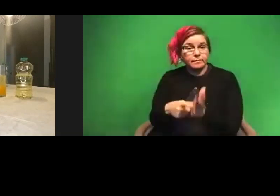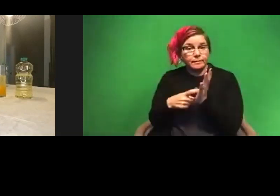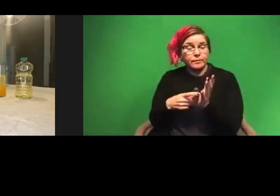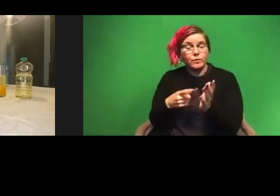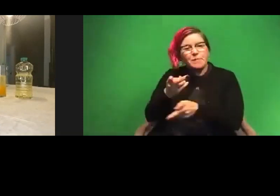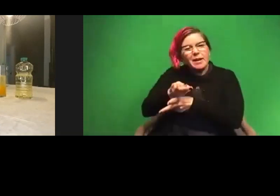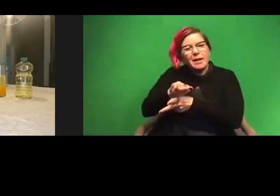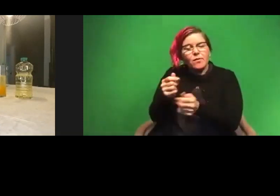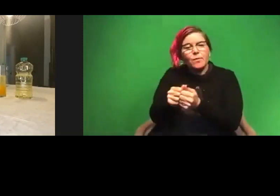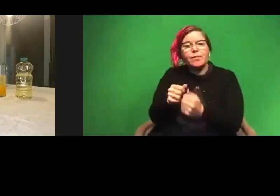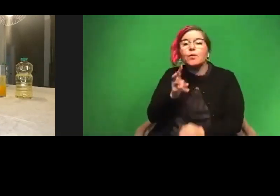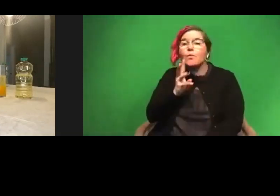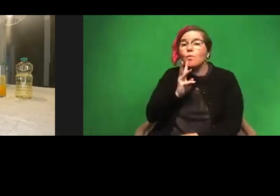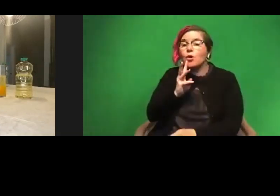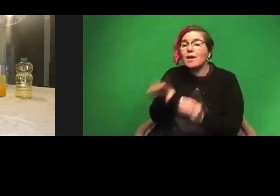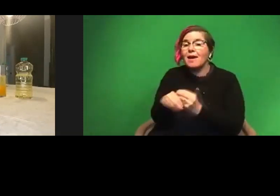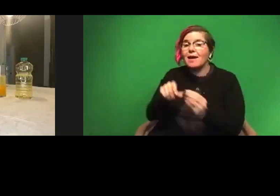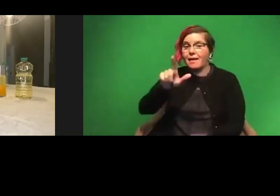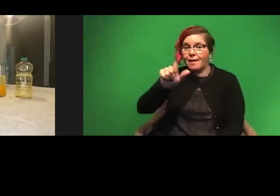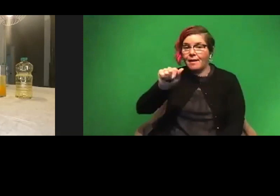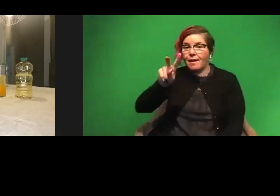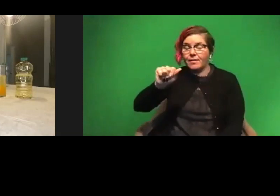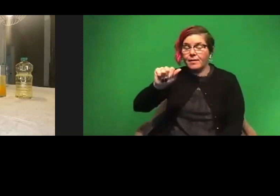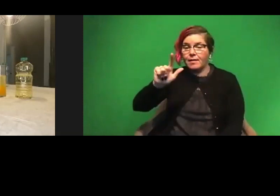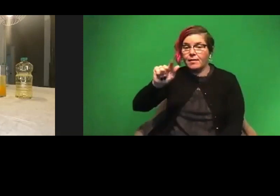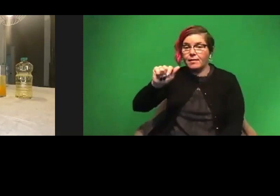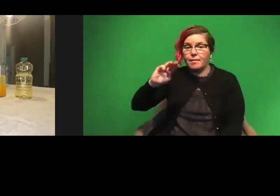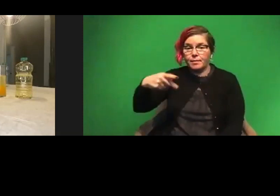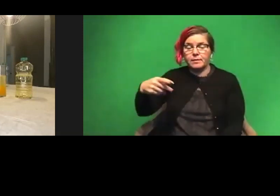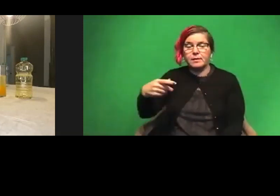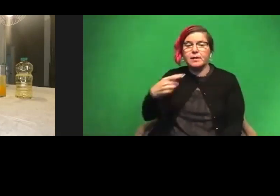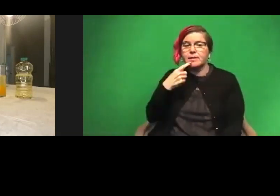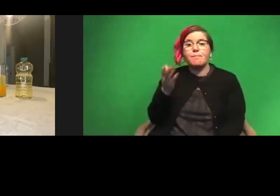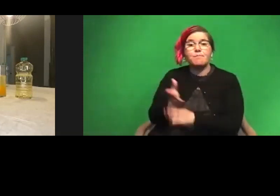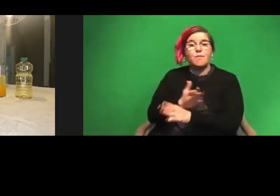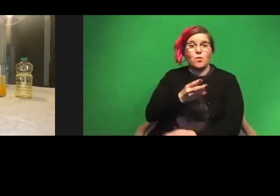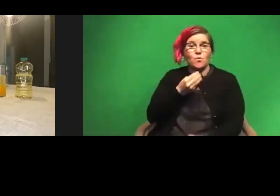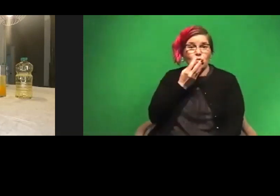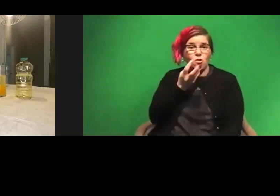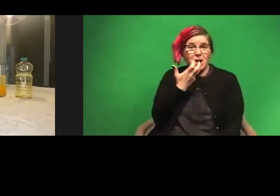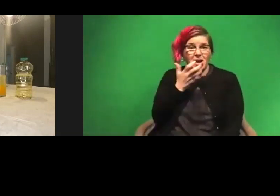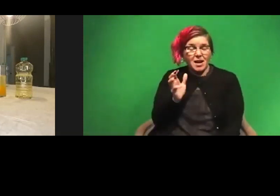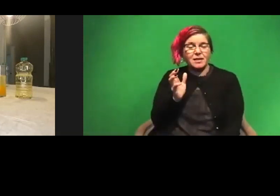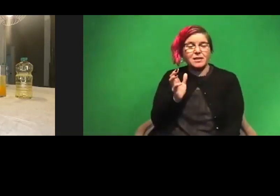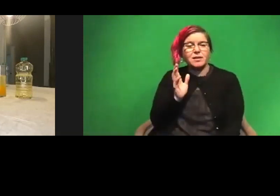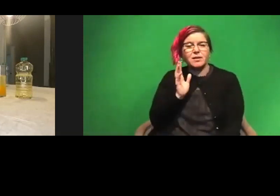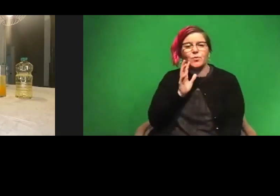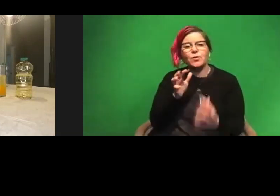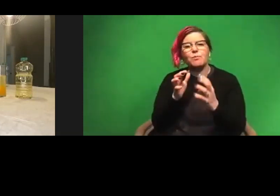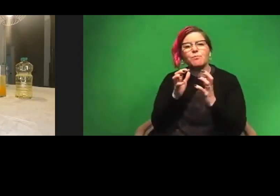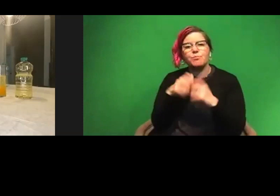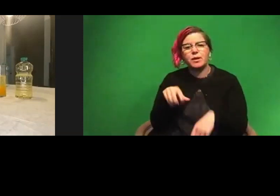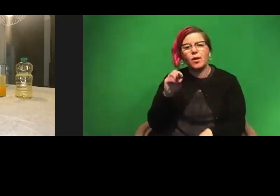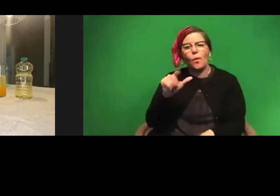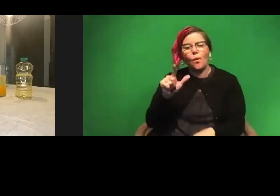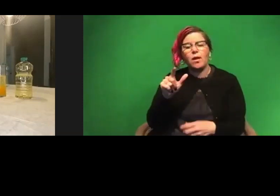the water that you add to your lava lamp. Like I said before, if it's warm or hot, it'll kind of break down the oil and try